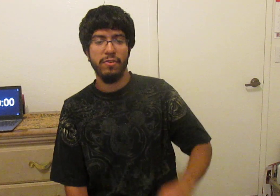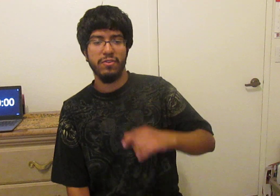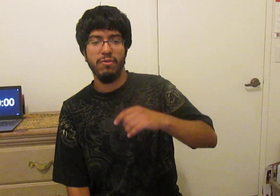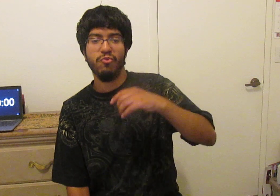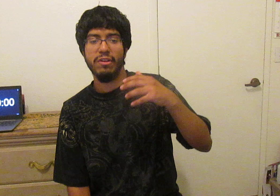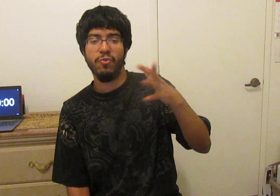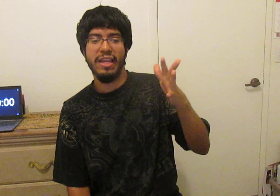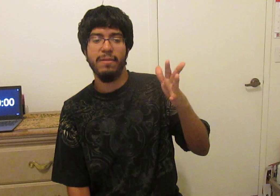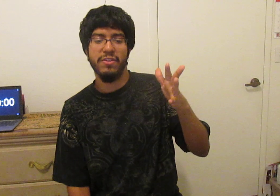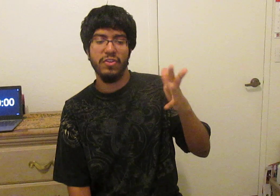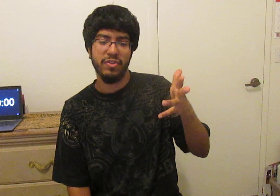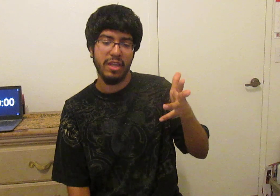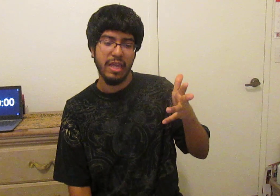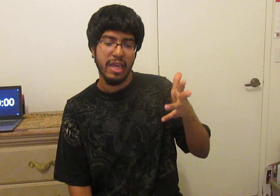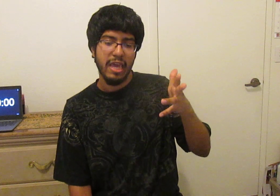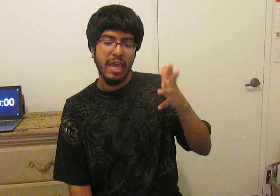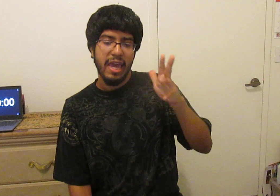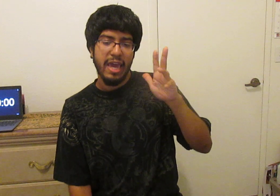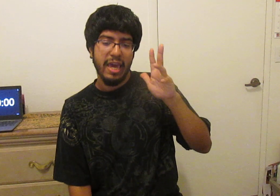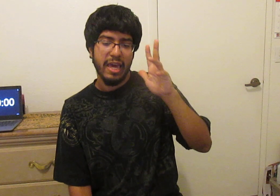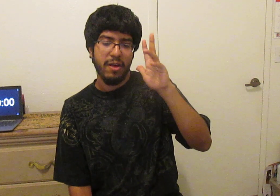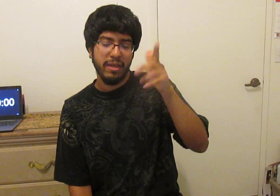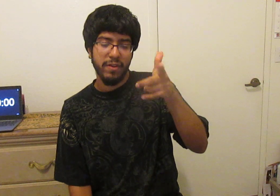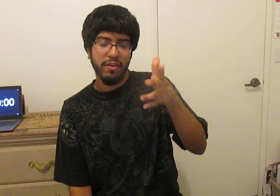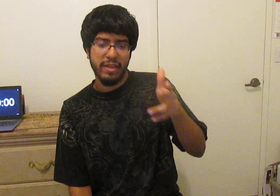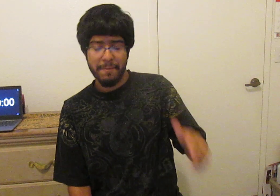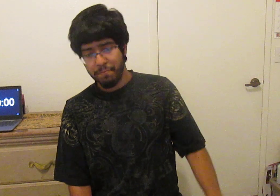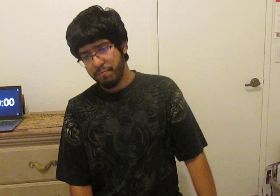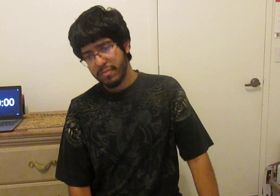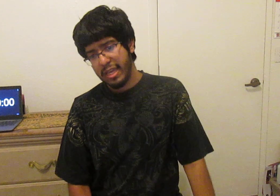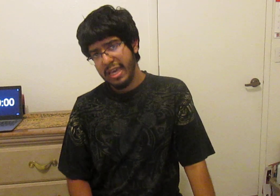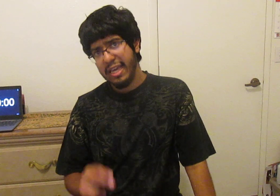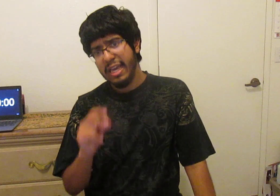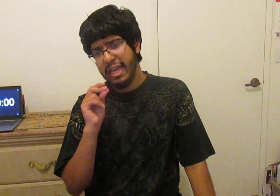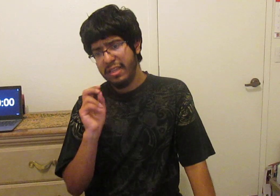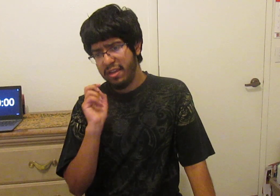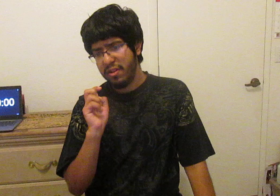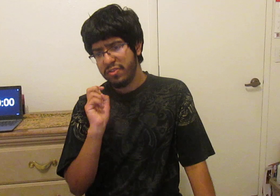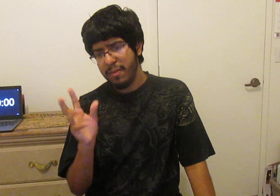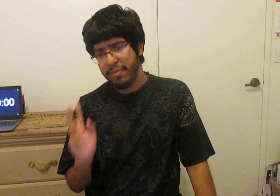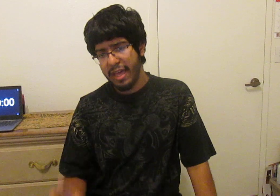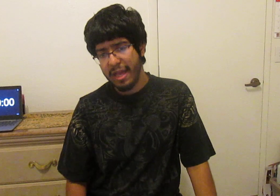for the summer 2020 anime season I'll make a video on that and then on top of that